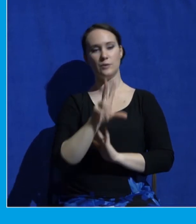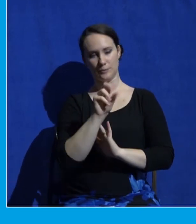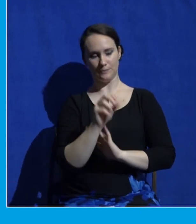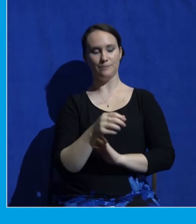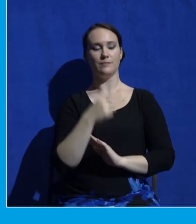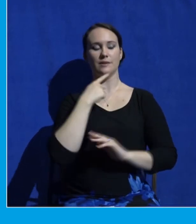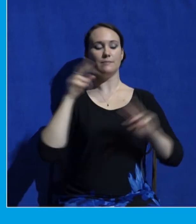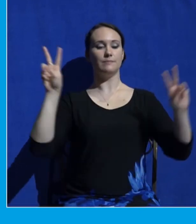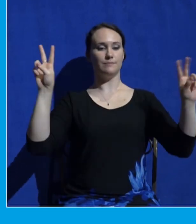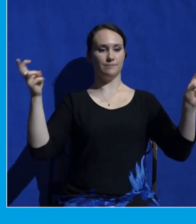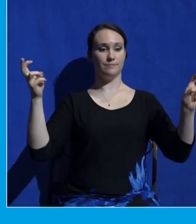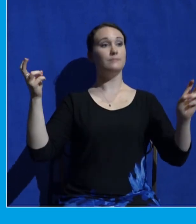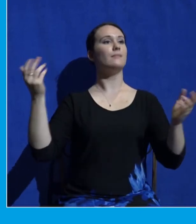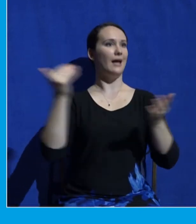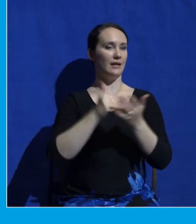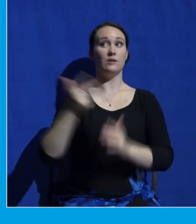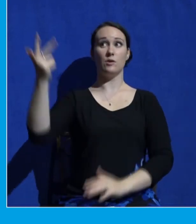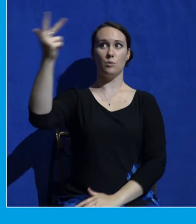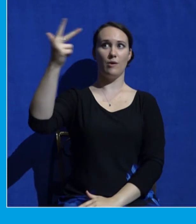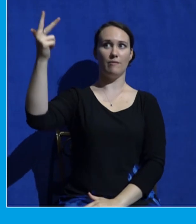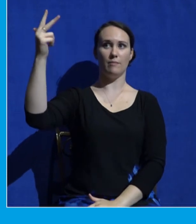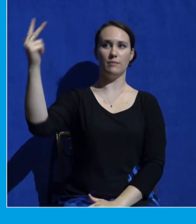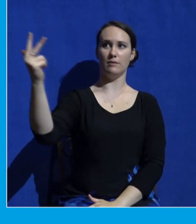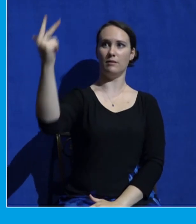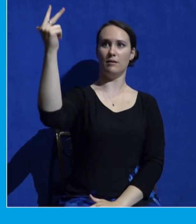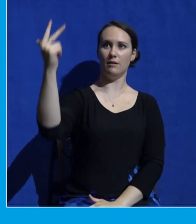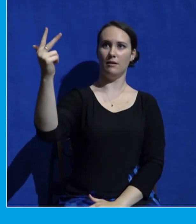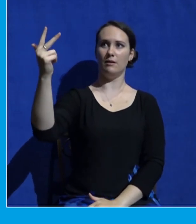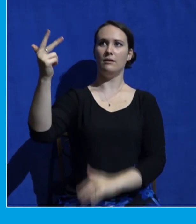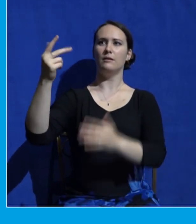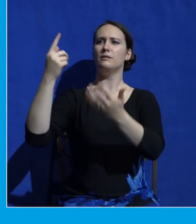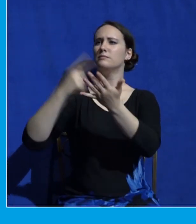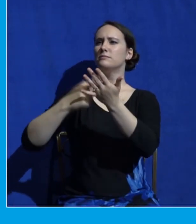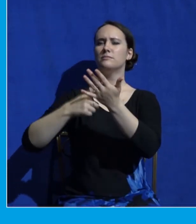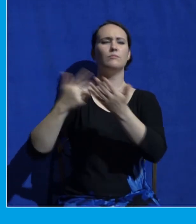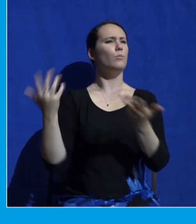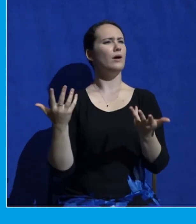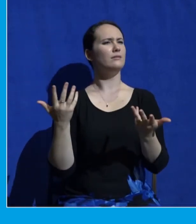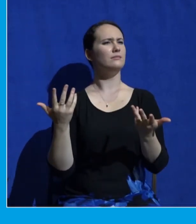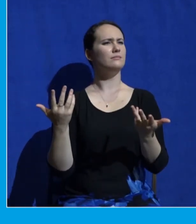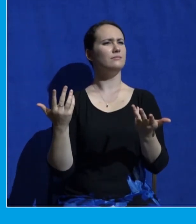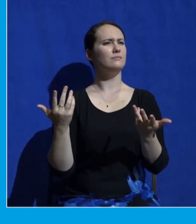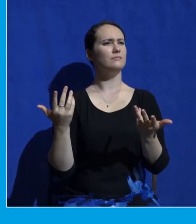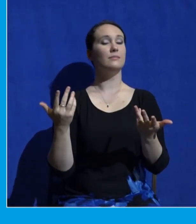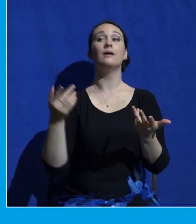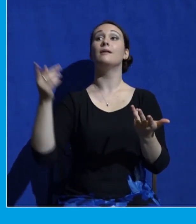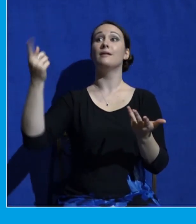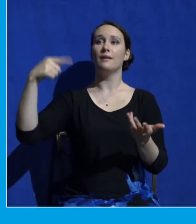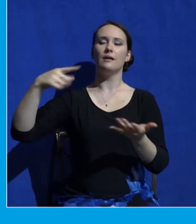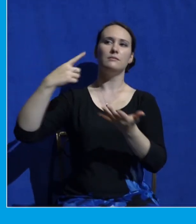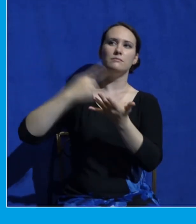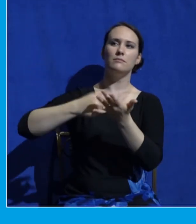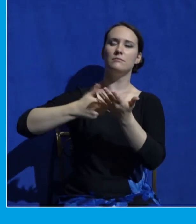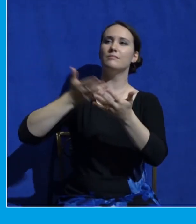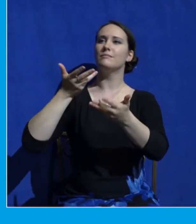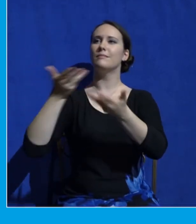who appeared in glory, and they spoke of, what did they talk about, Luke? They spoke of his departure,